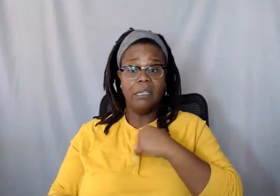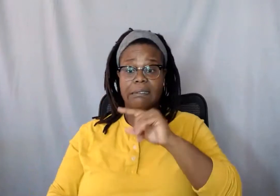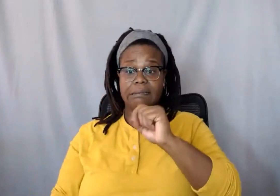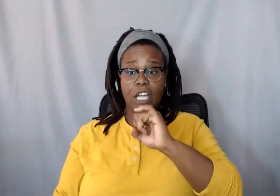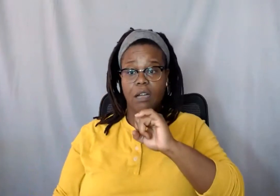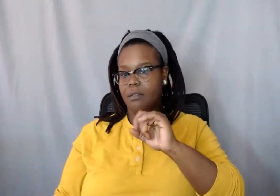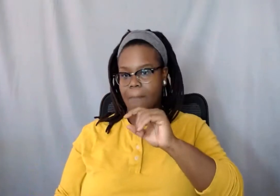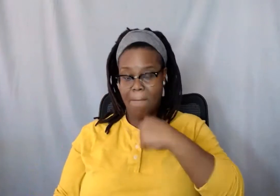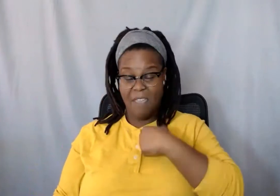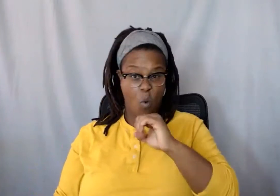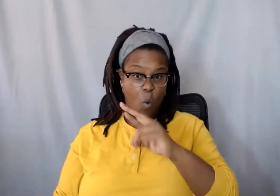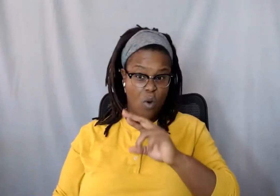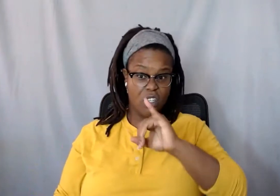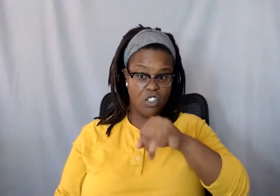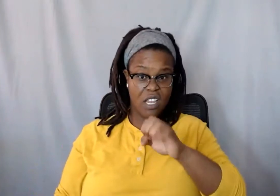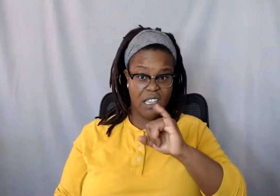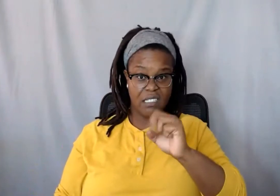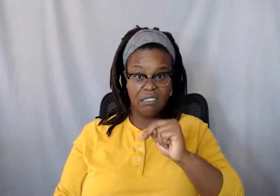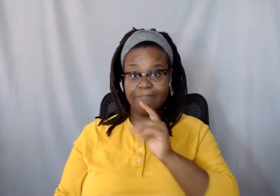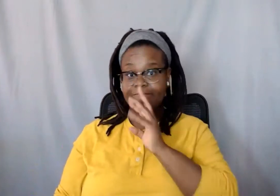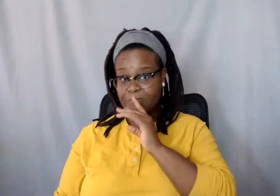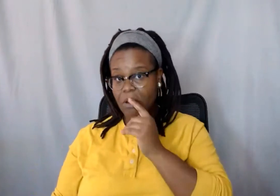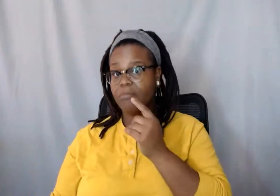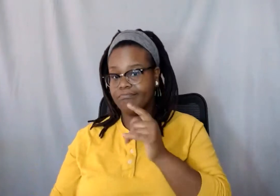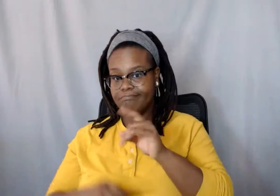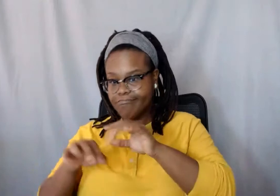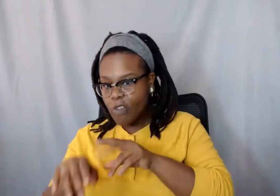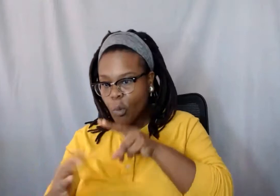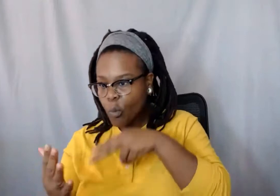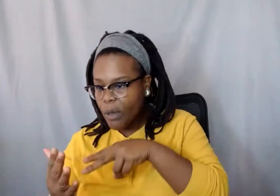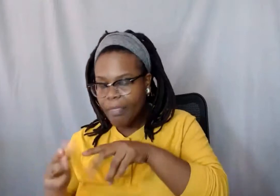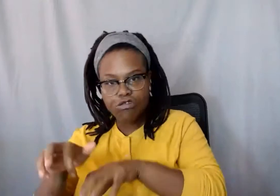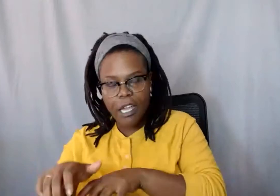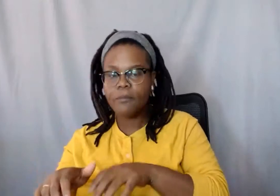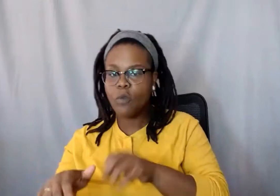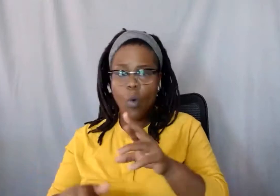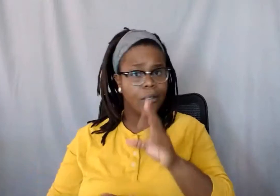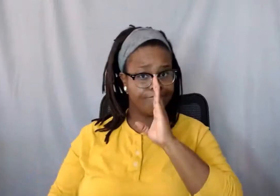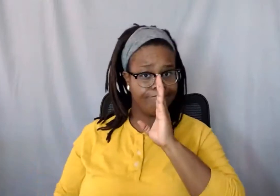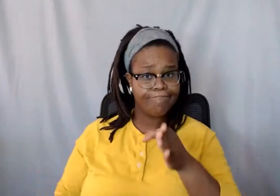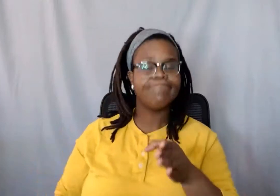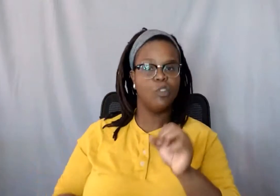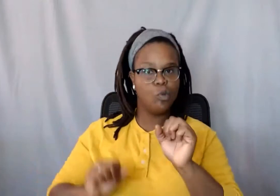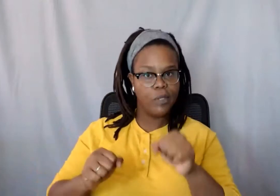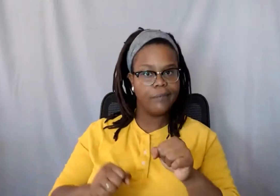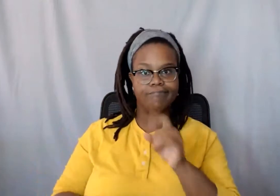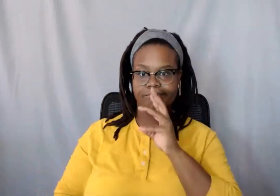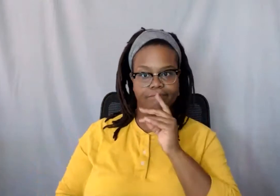And or you can unmute yourself and ask your question directly or unmute and sign and